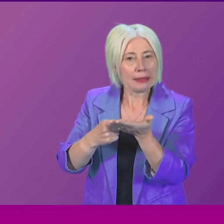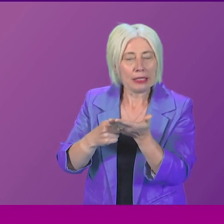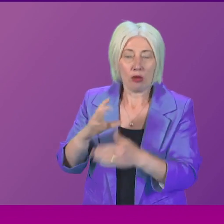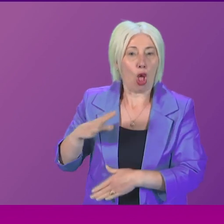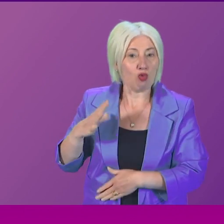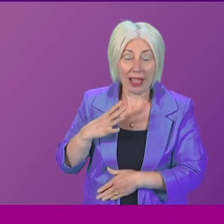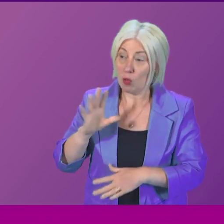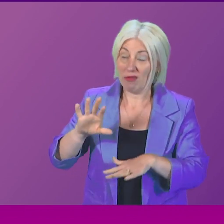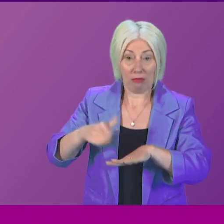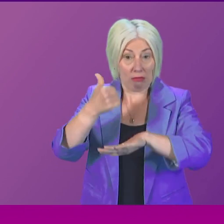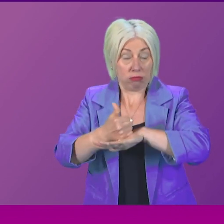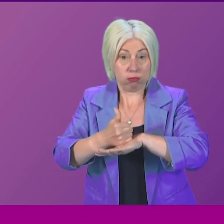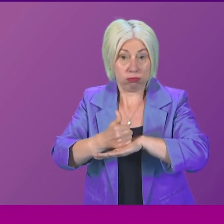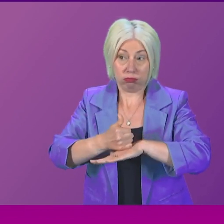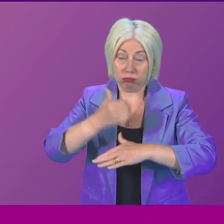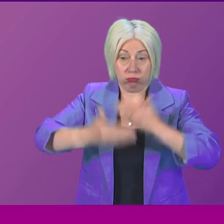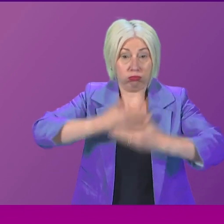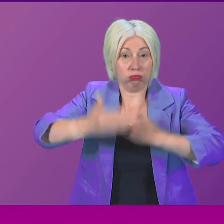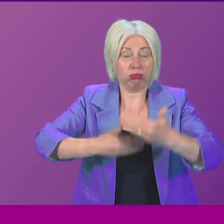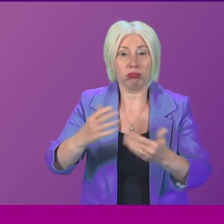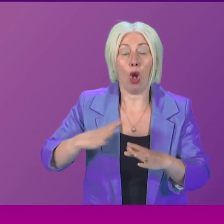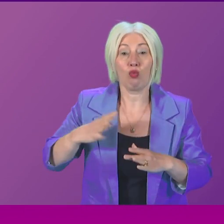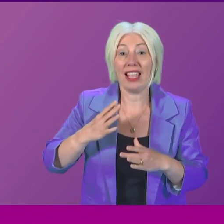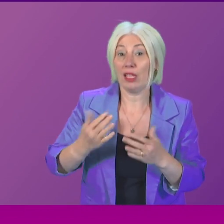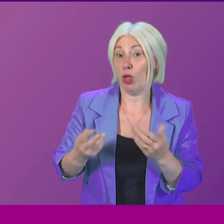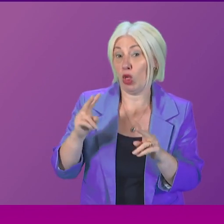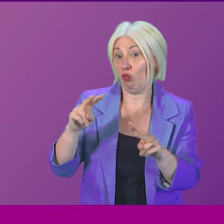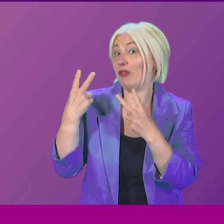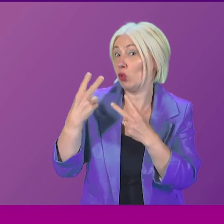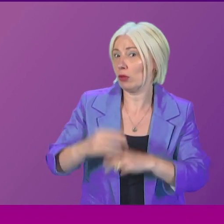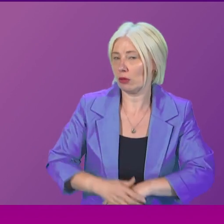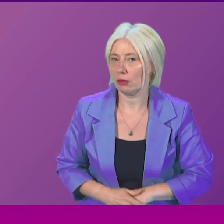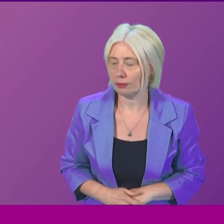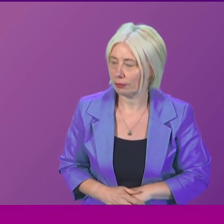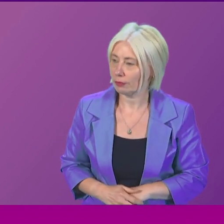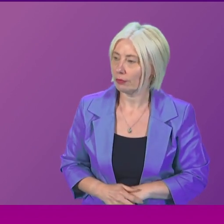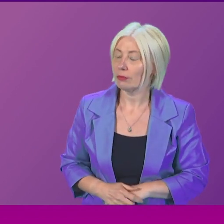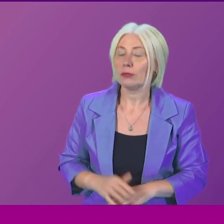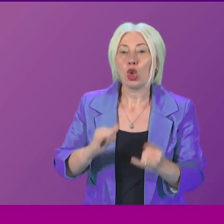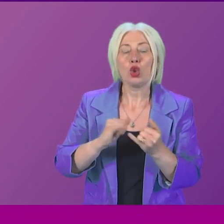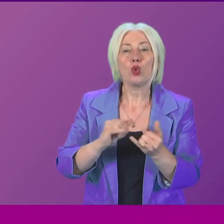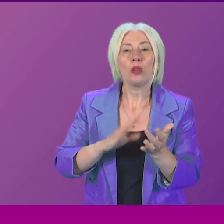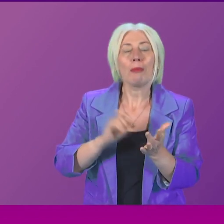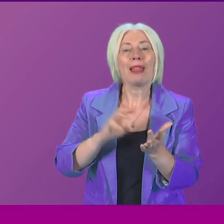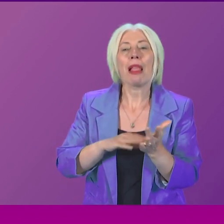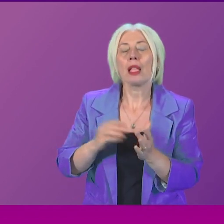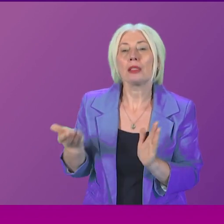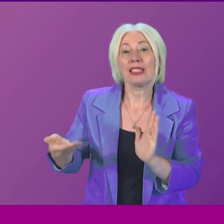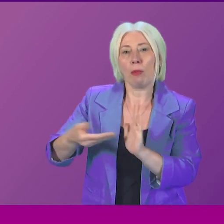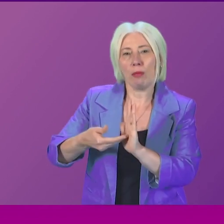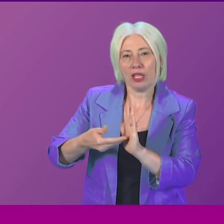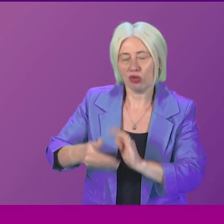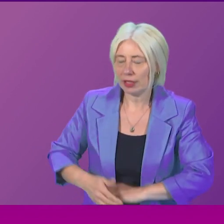already implemented in reviews that we have taken forward. A brief supplementary from Stuart Macmillan. Thank you,